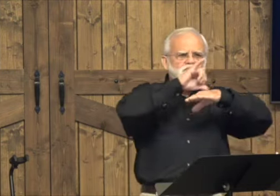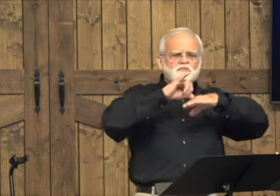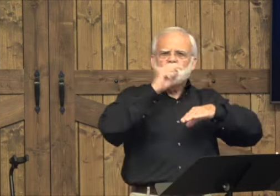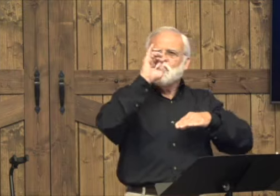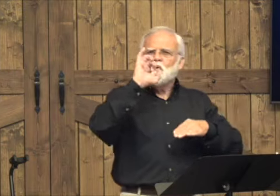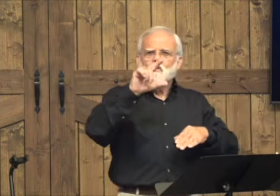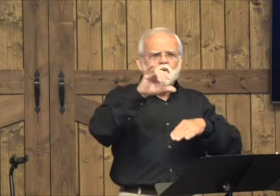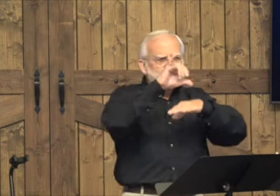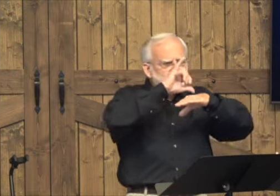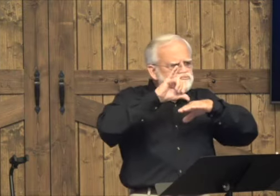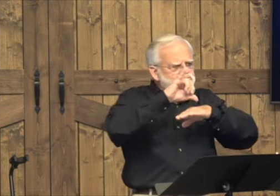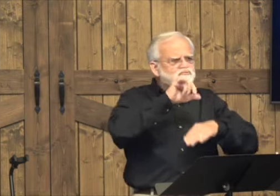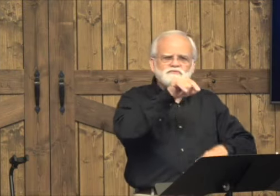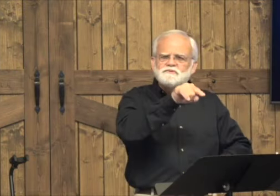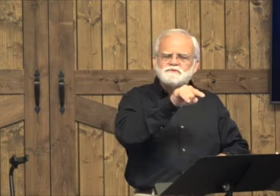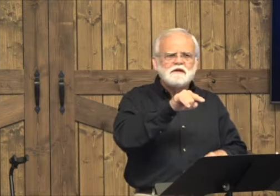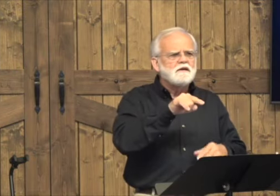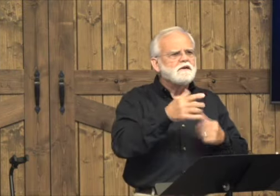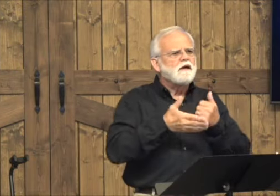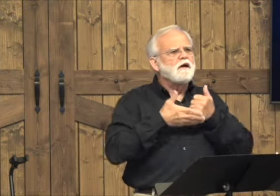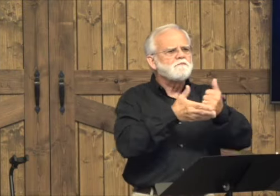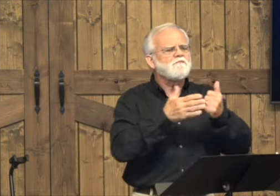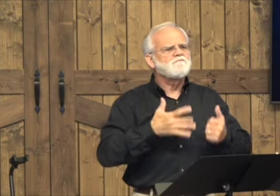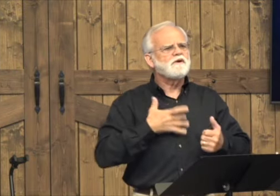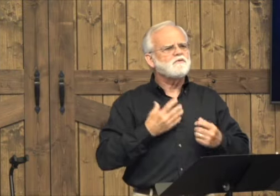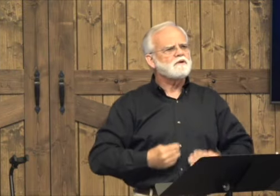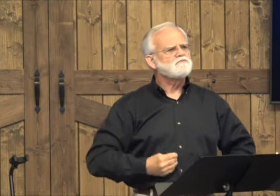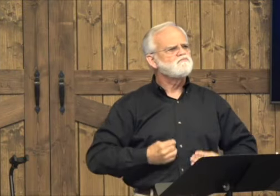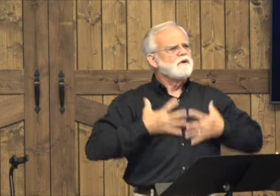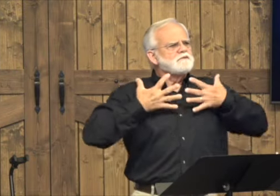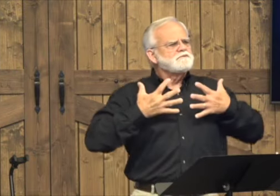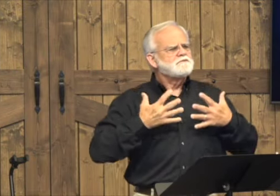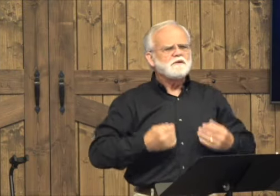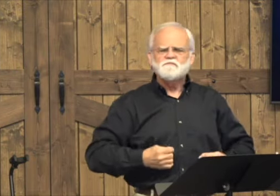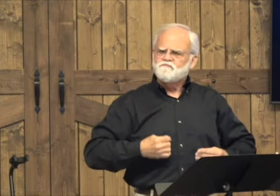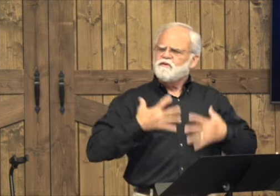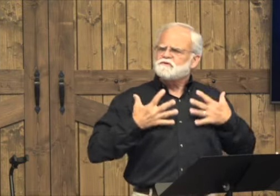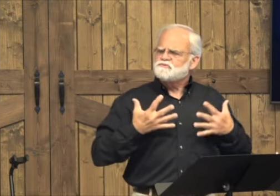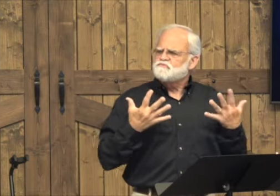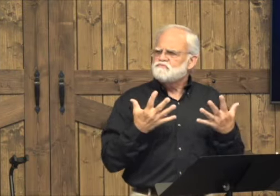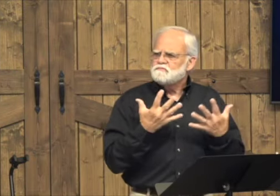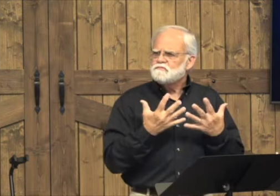and to anoint them with oil to help them feel also refreshed.